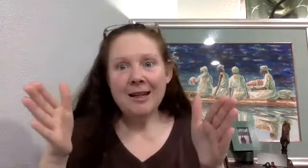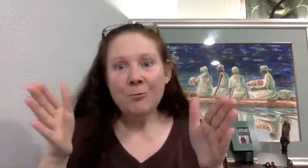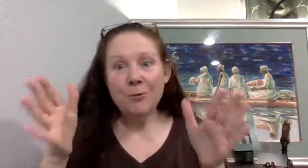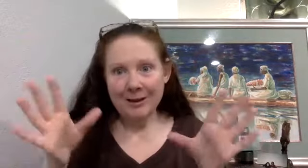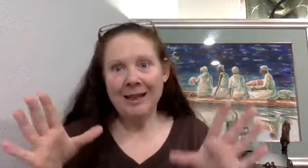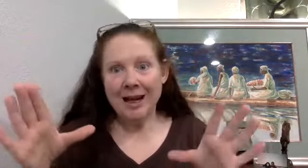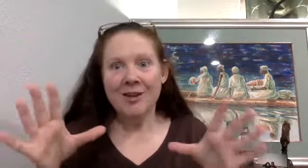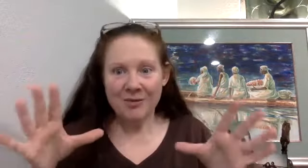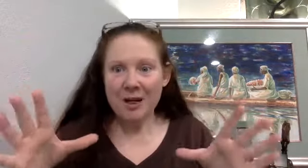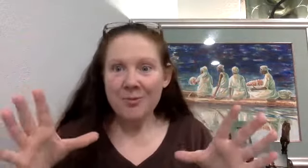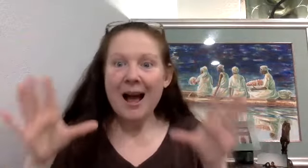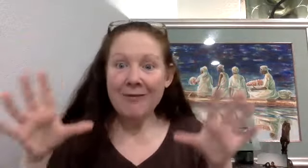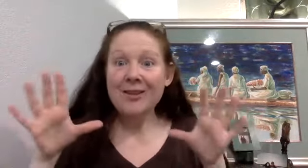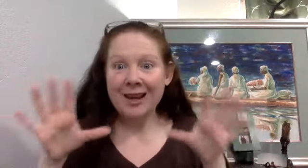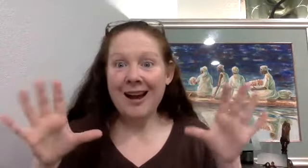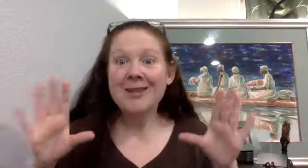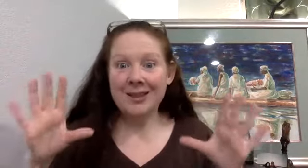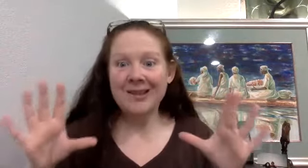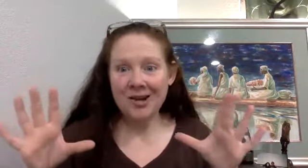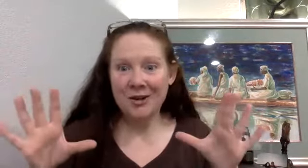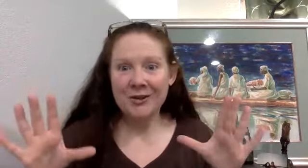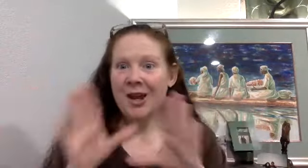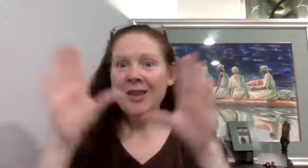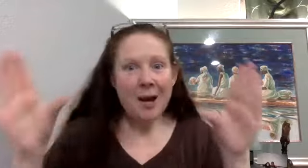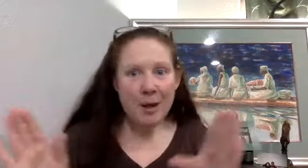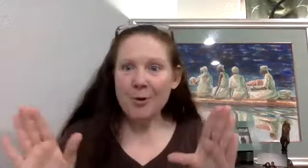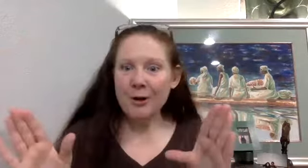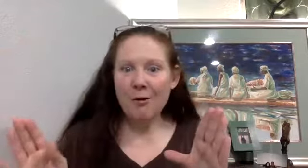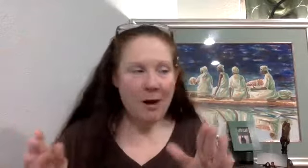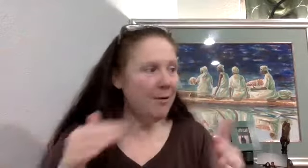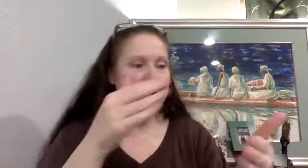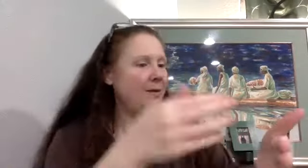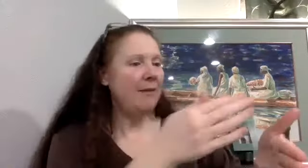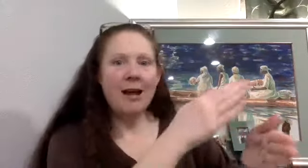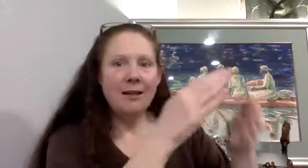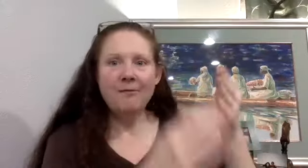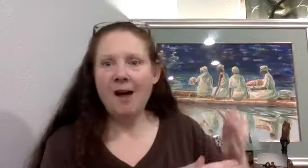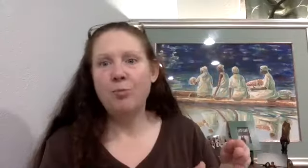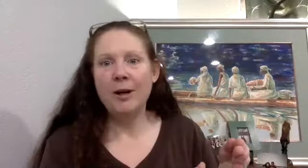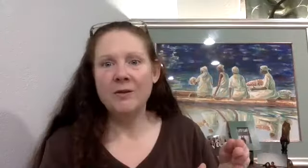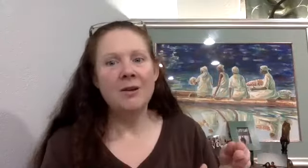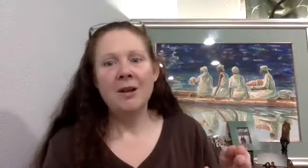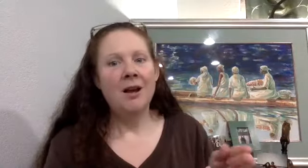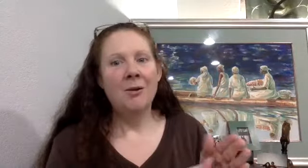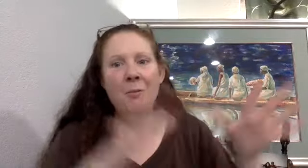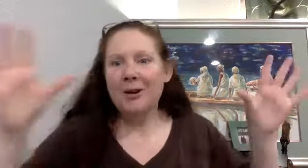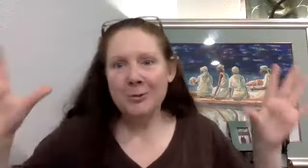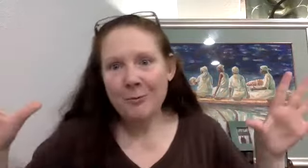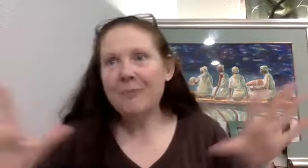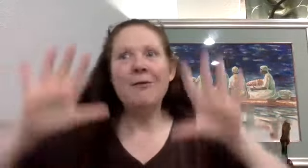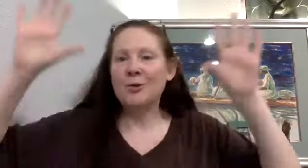really intelligent people, having the kinds of discussions that now people can go away with this. And they've got like five points because we we've covered